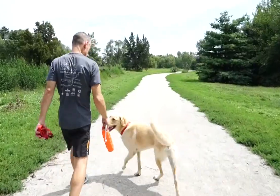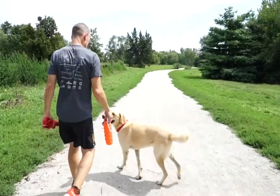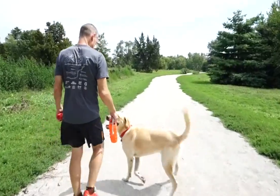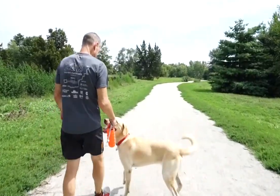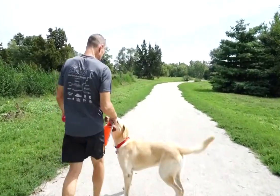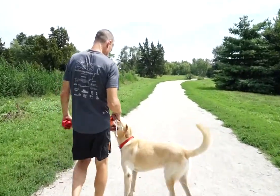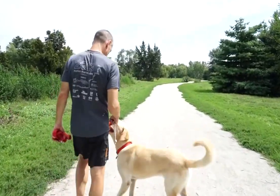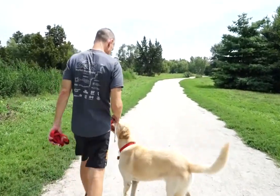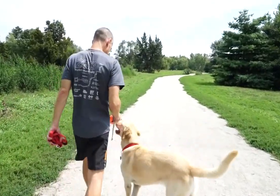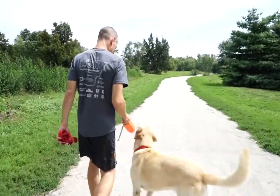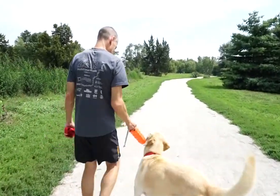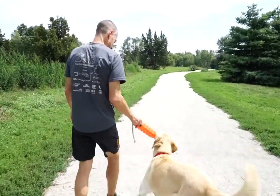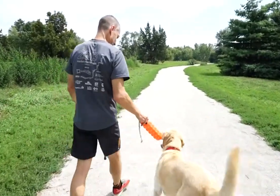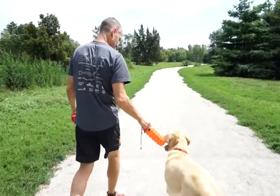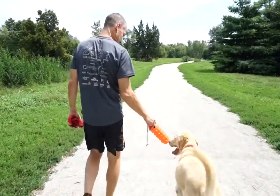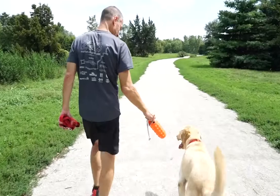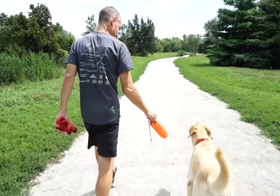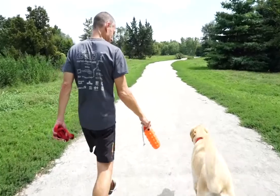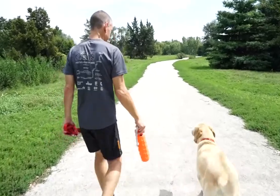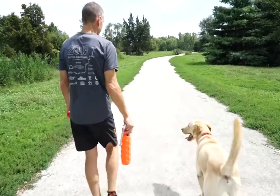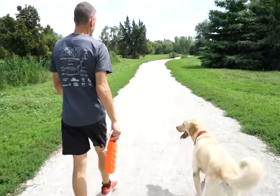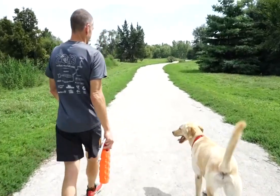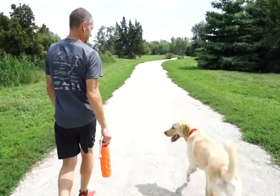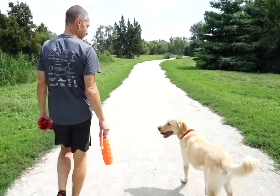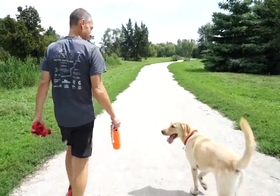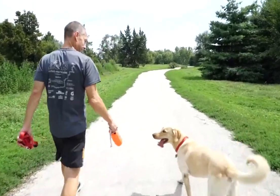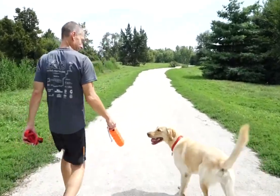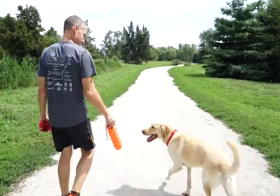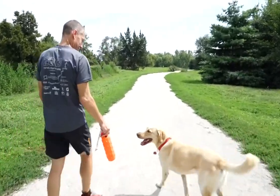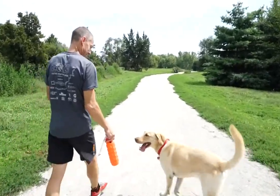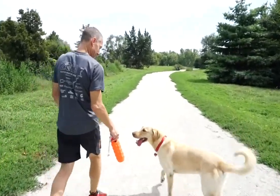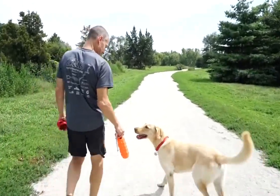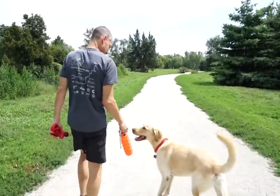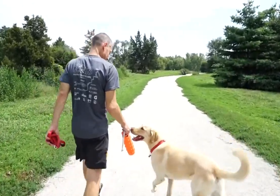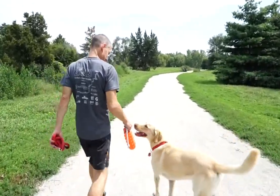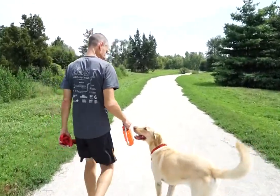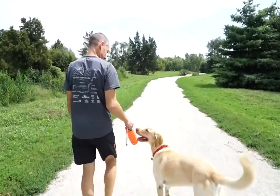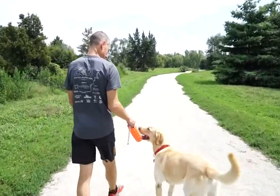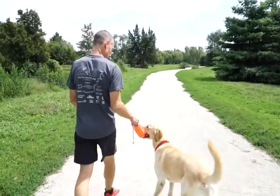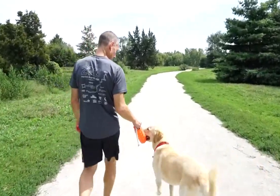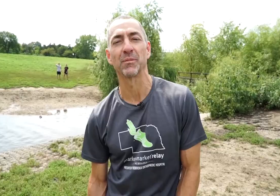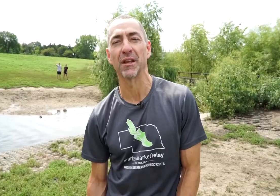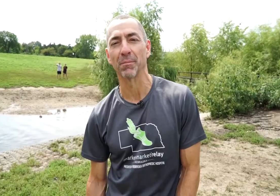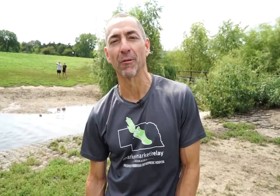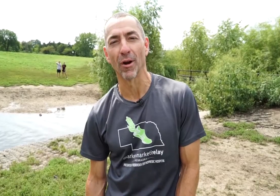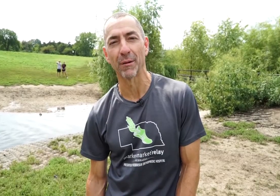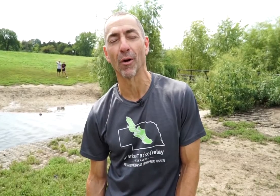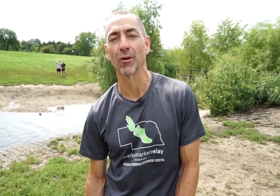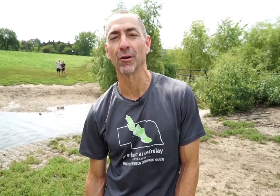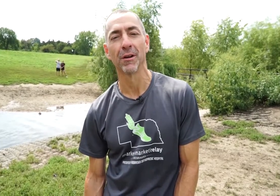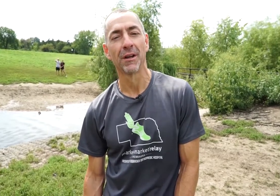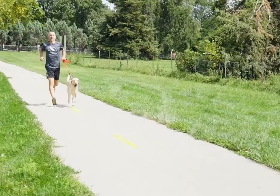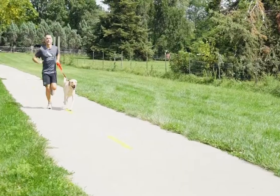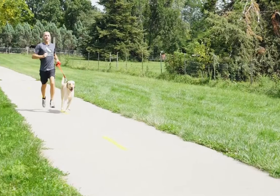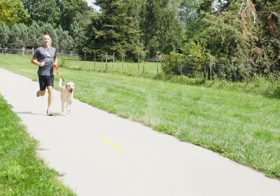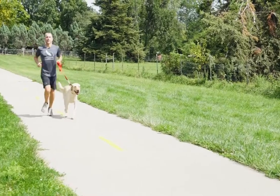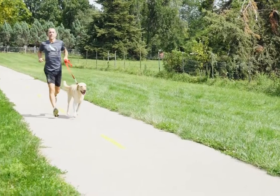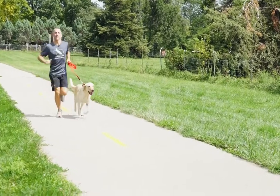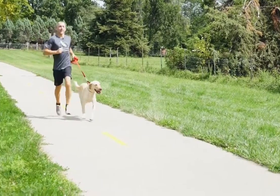our yellow lab, is a great way to get some exercise. The whole family likes to take him for walks. He's my running partner, really gets me up in the